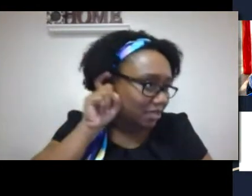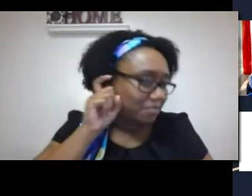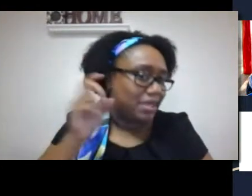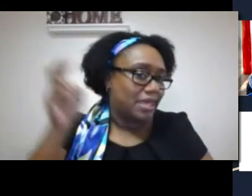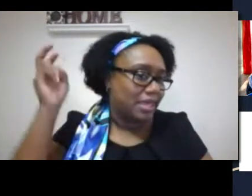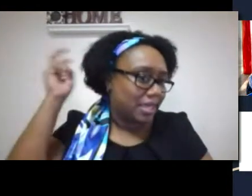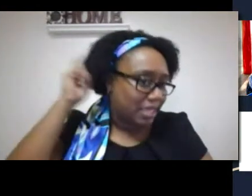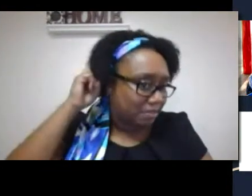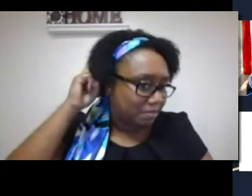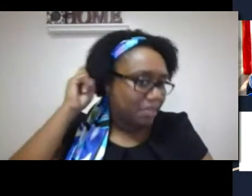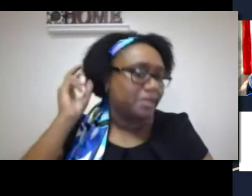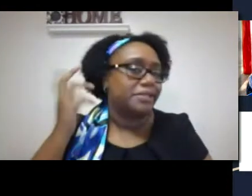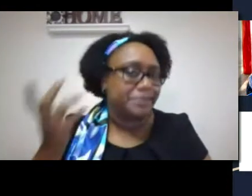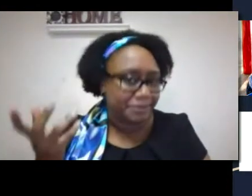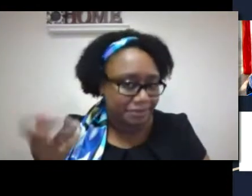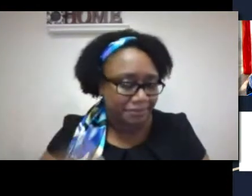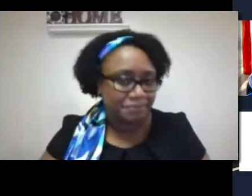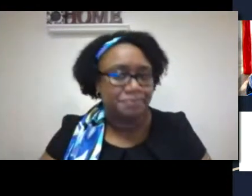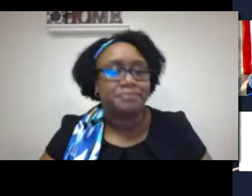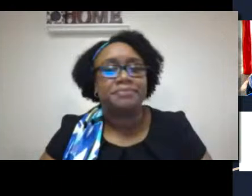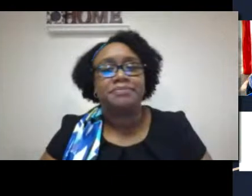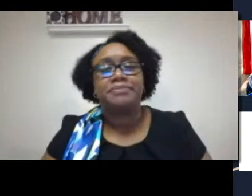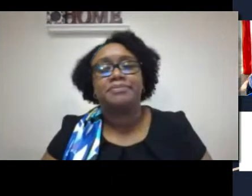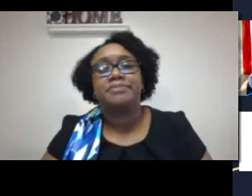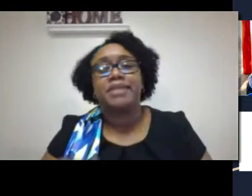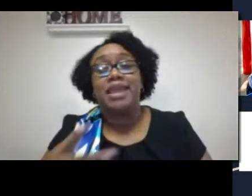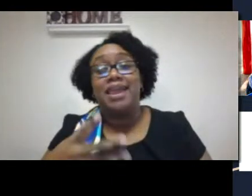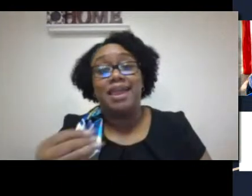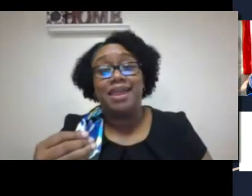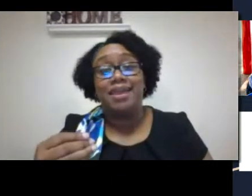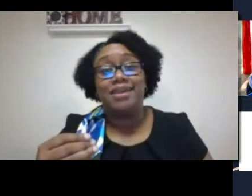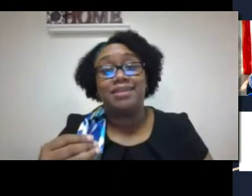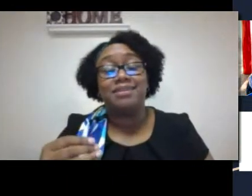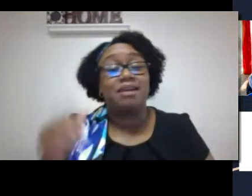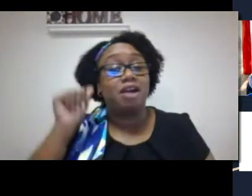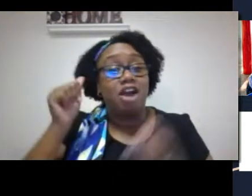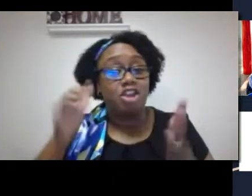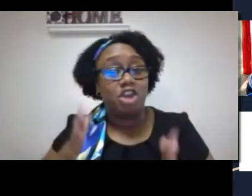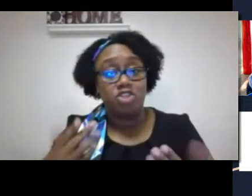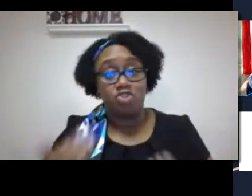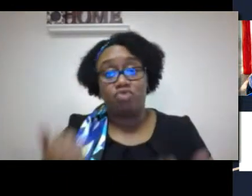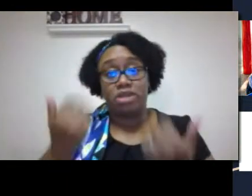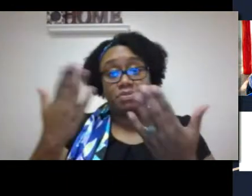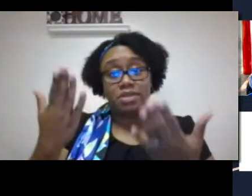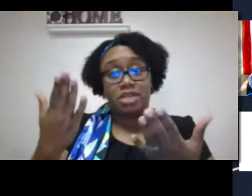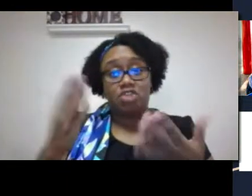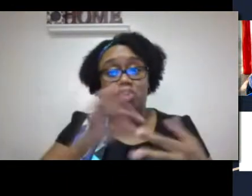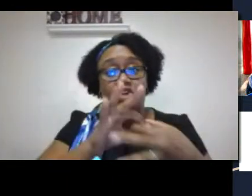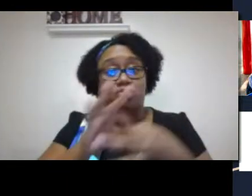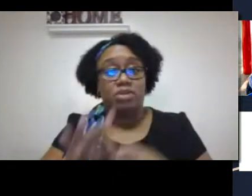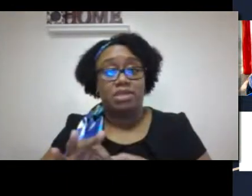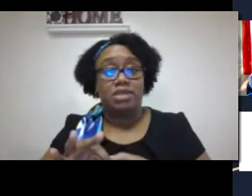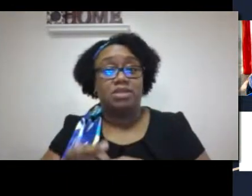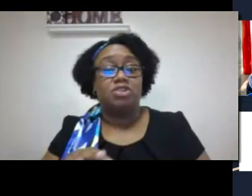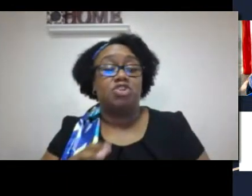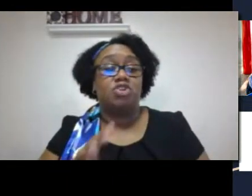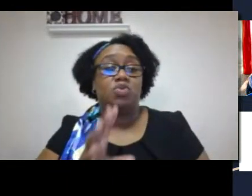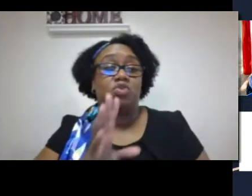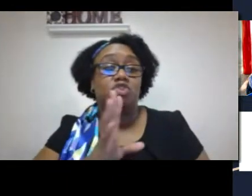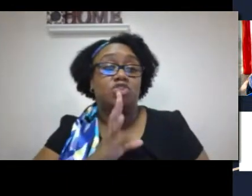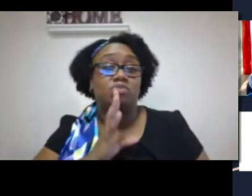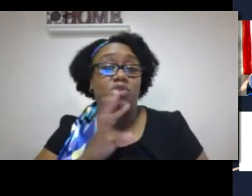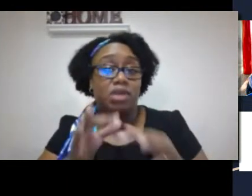we talk about hearing technology. We talk about hearing aids. We talk about cochlear implants.